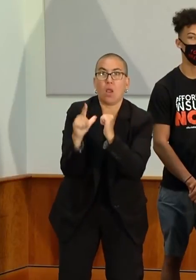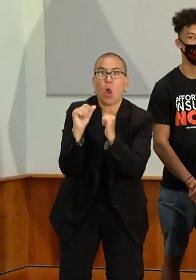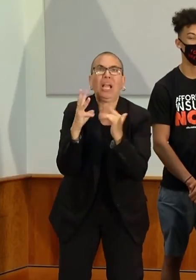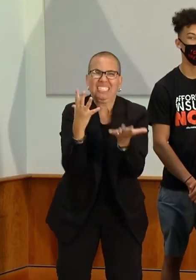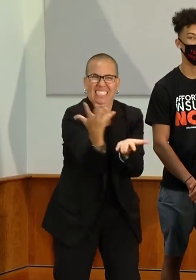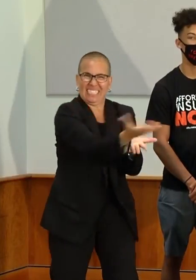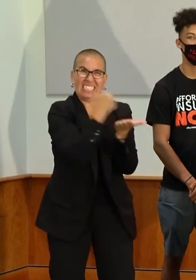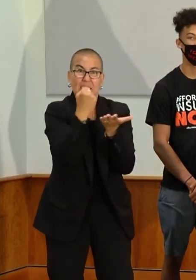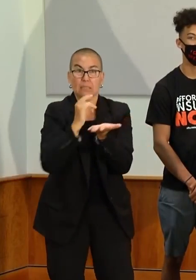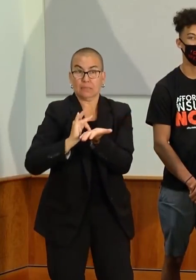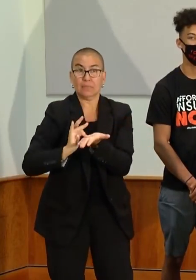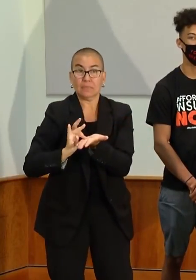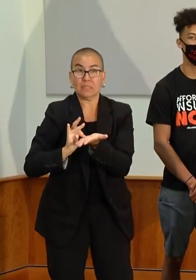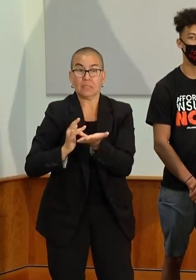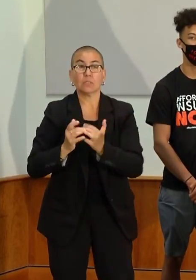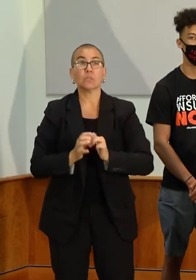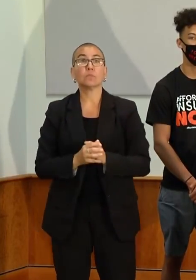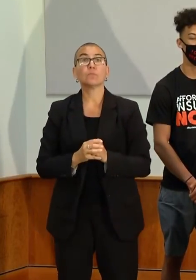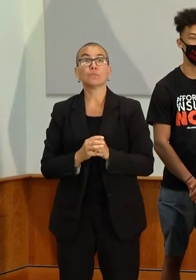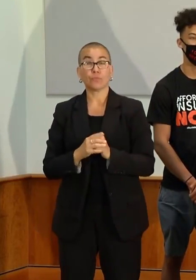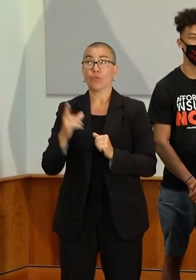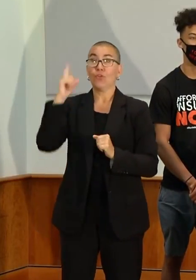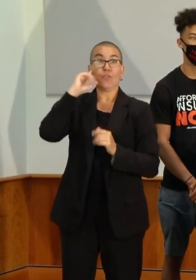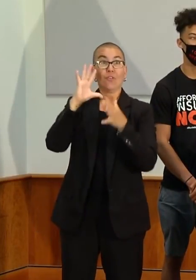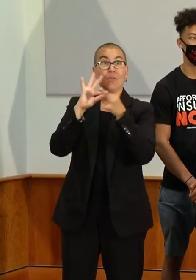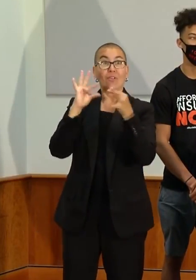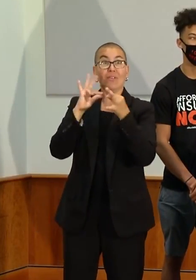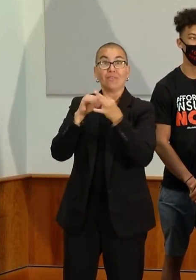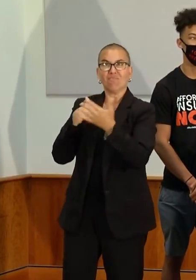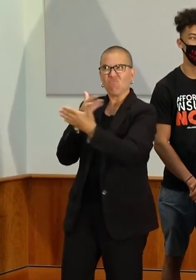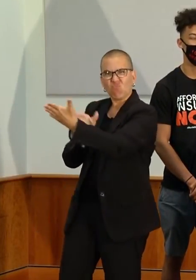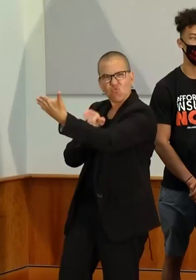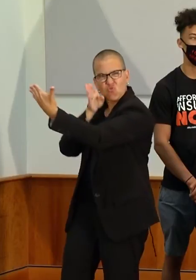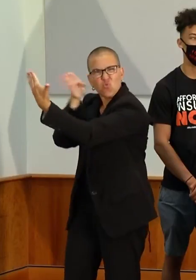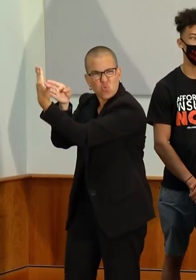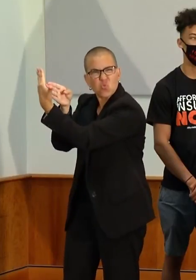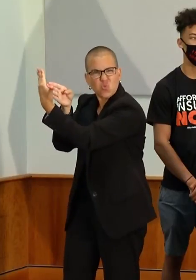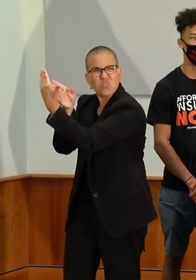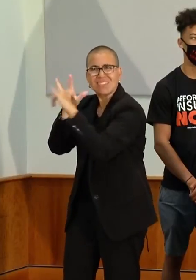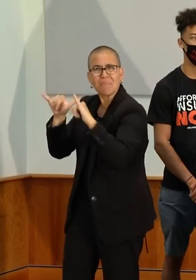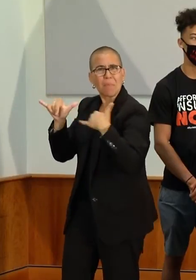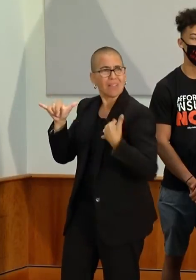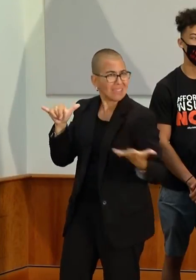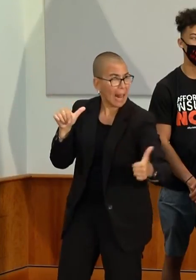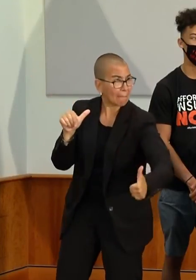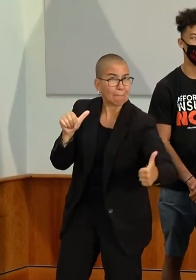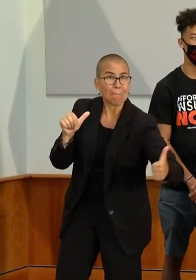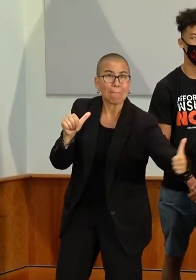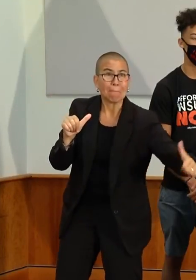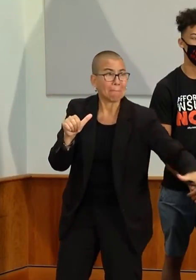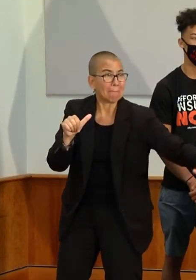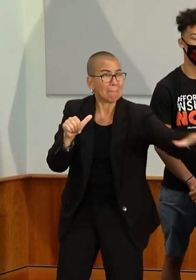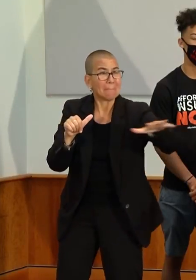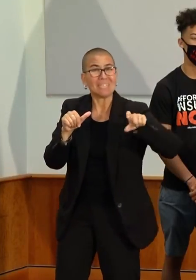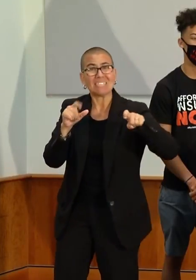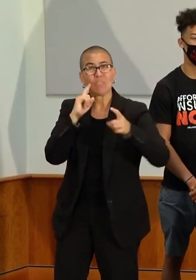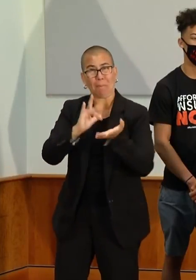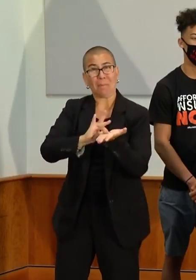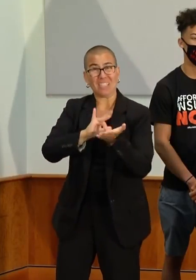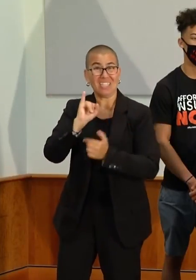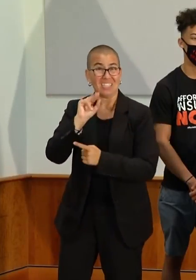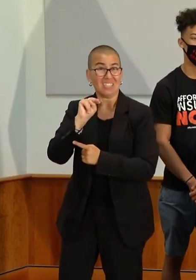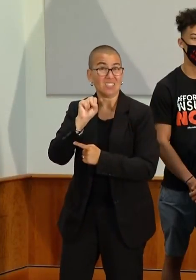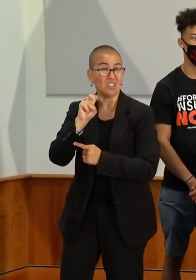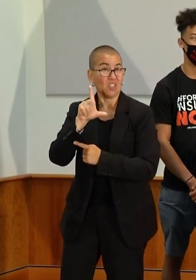ensure people who are at risk of death were able to get the insulin that they need, while Pharma was actively finding ways to